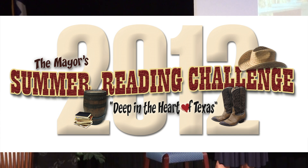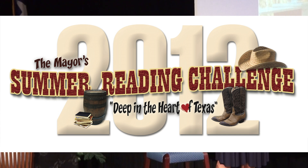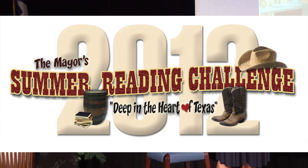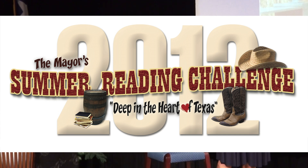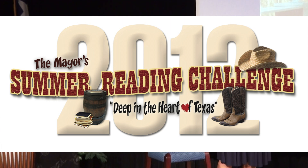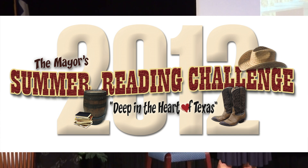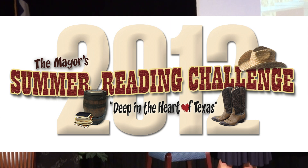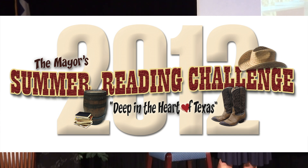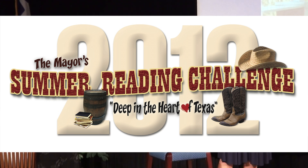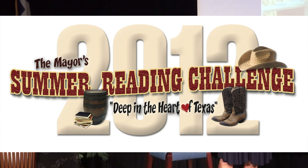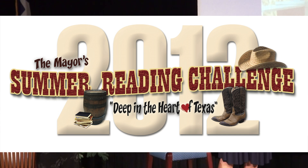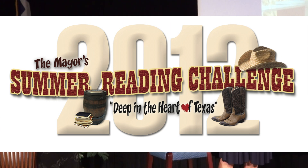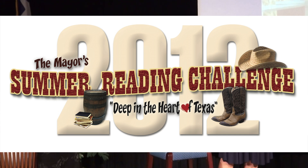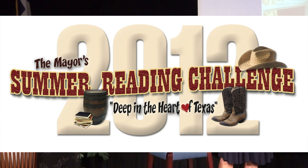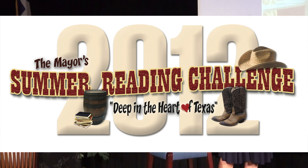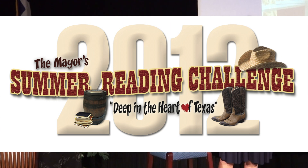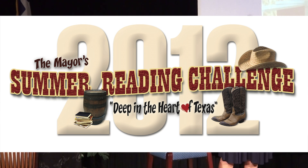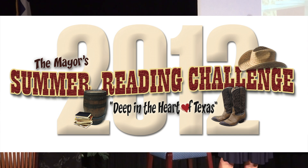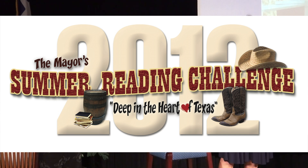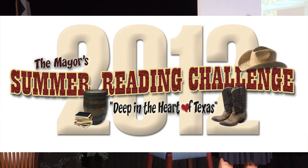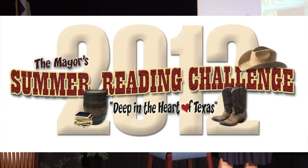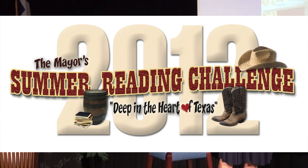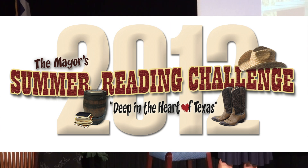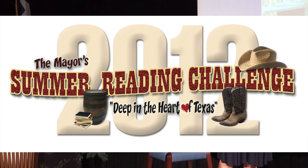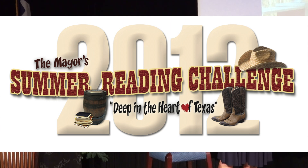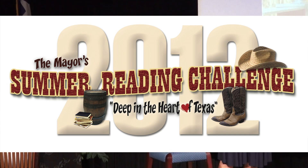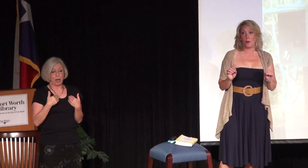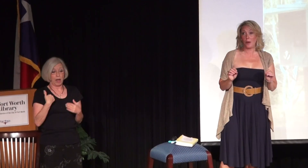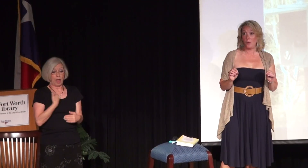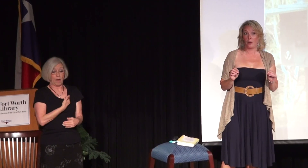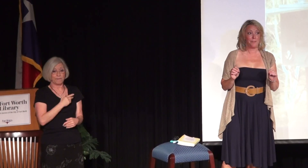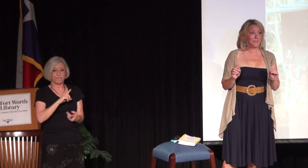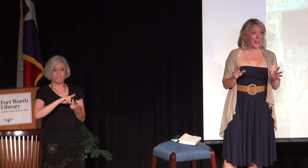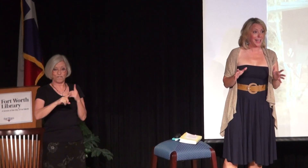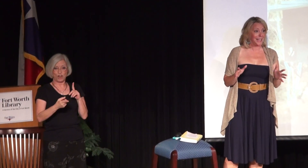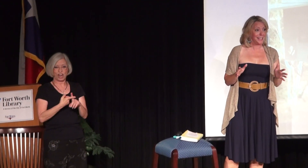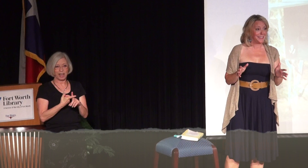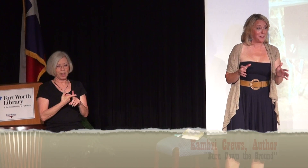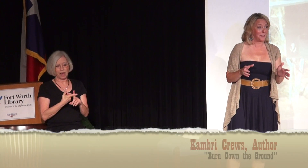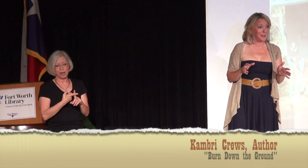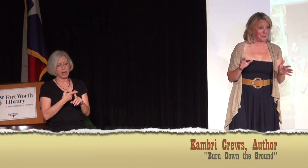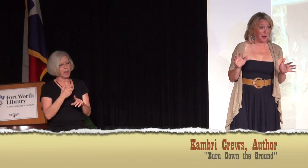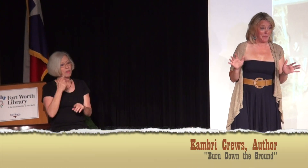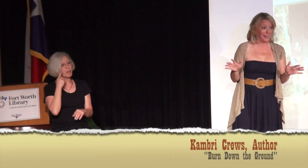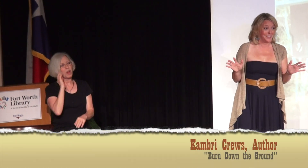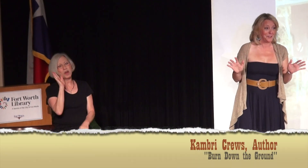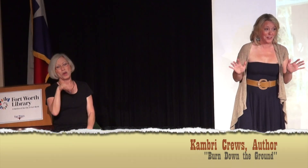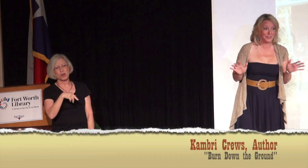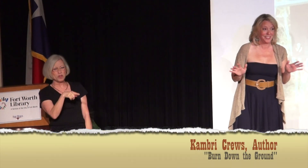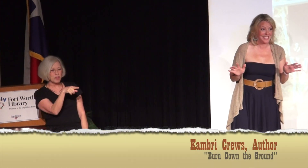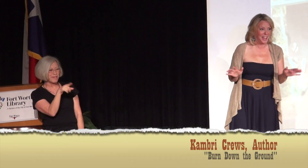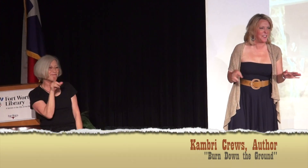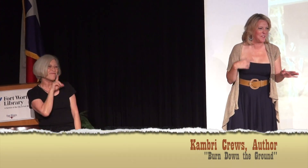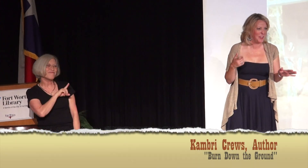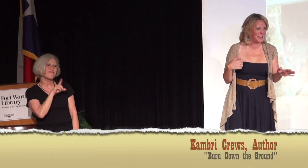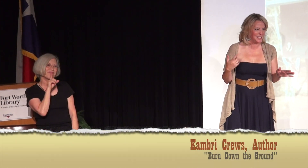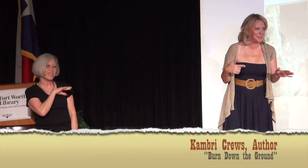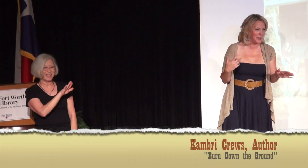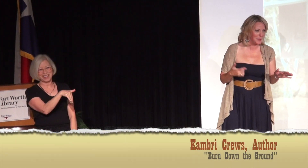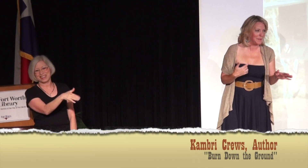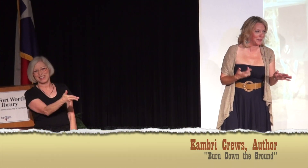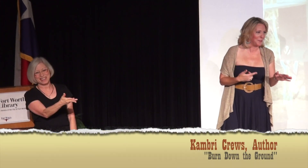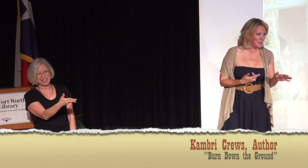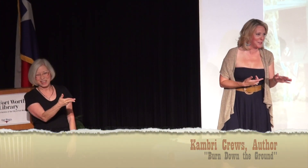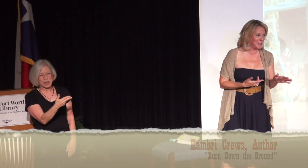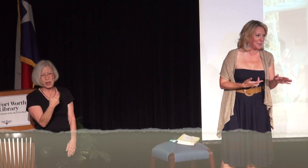Our friends, when we were younger, were sure that we were faking it, that our parents weren't really deaf and that